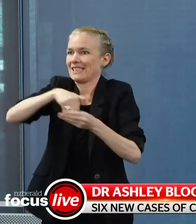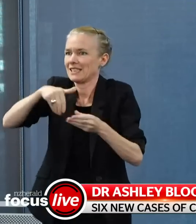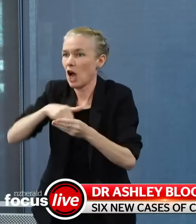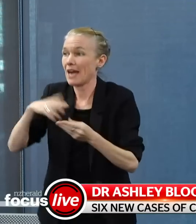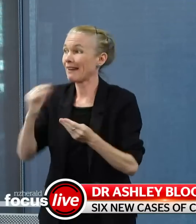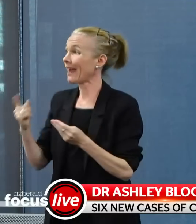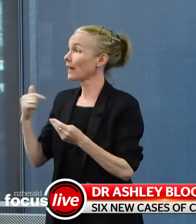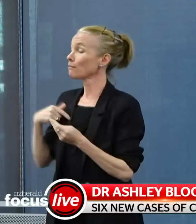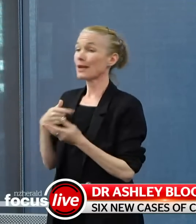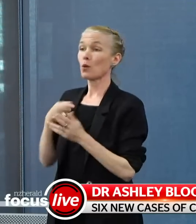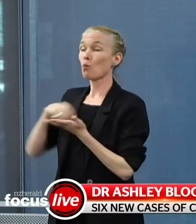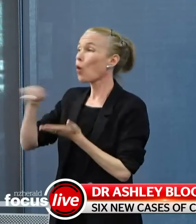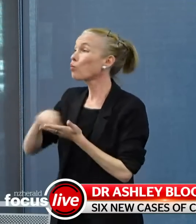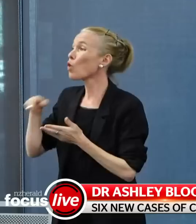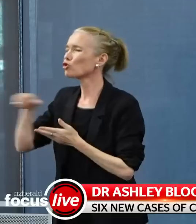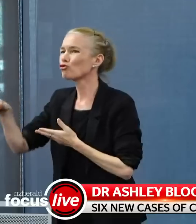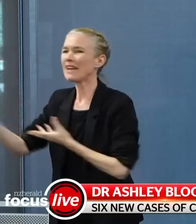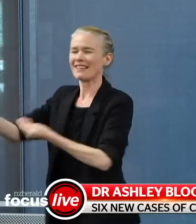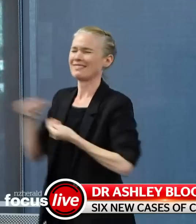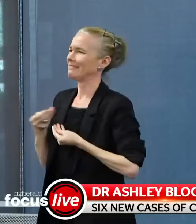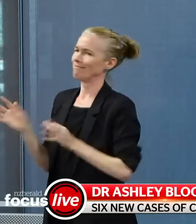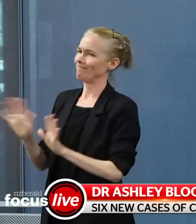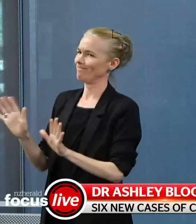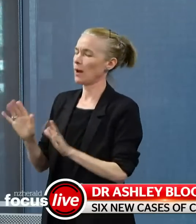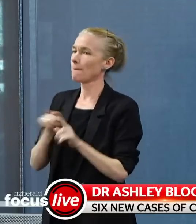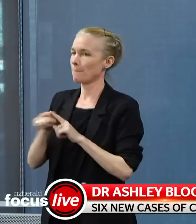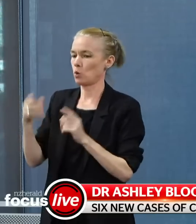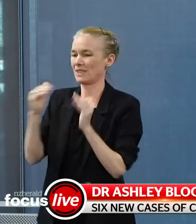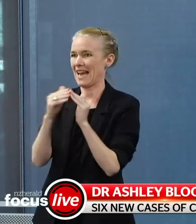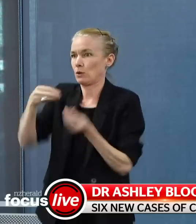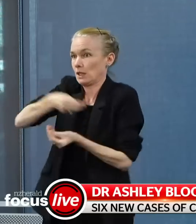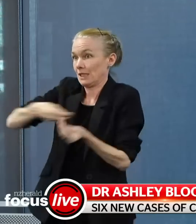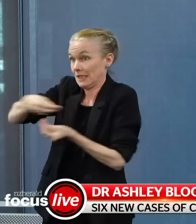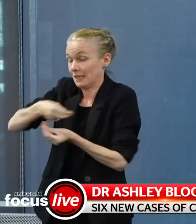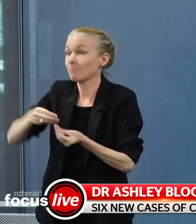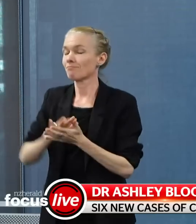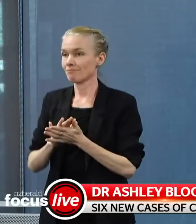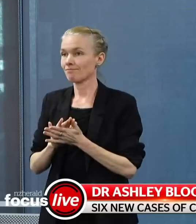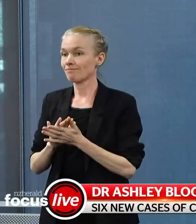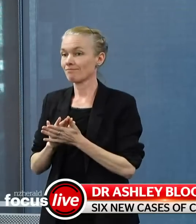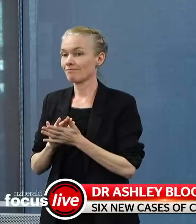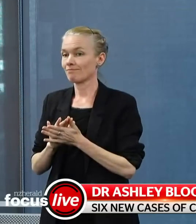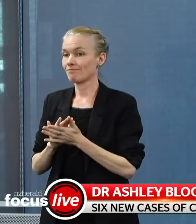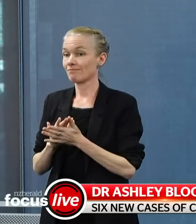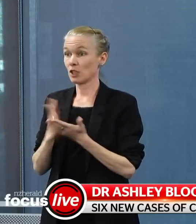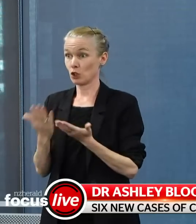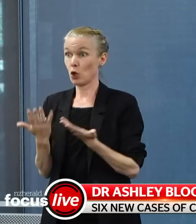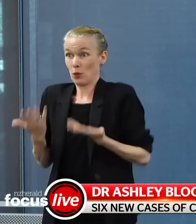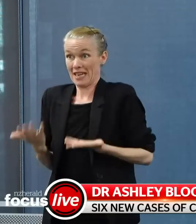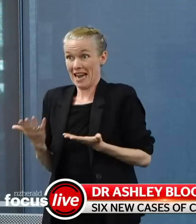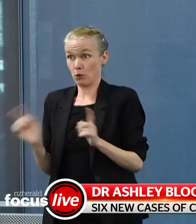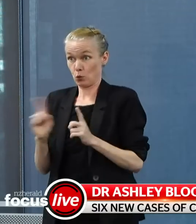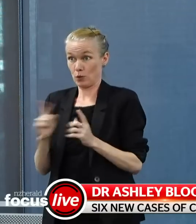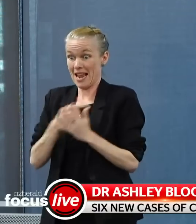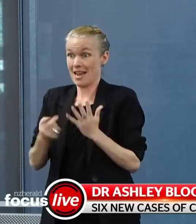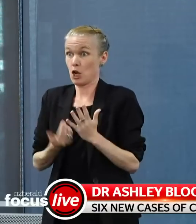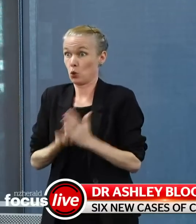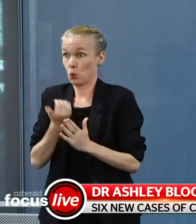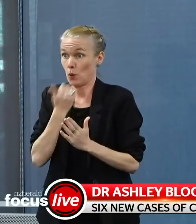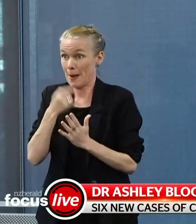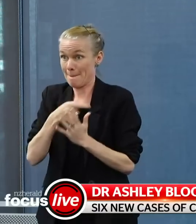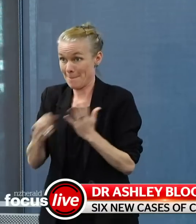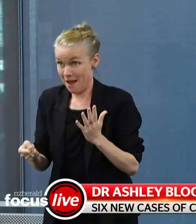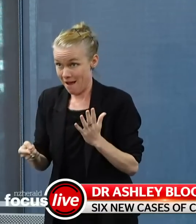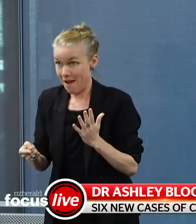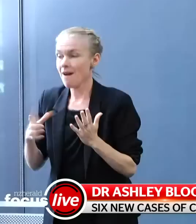the wider community. This is a sort of another little cluster that has emerged that links back, where someone had